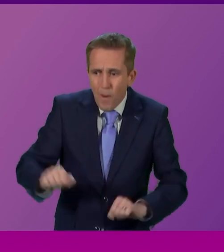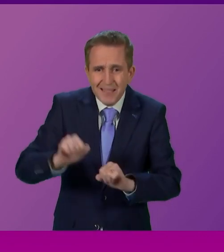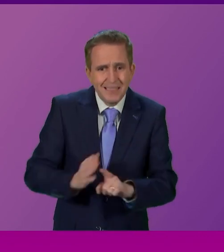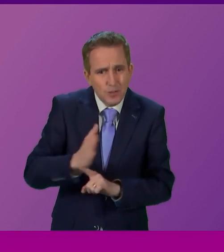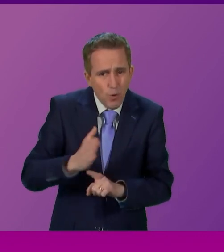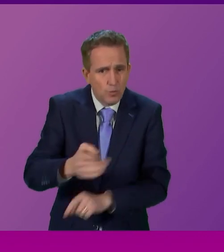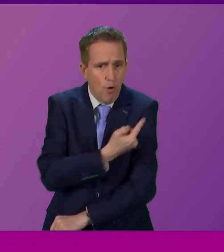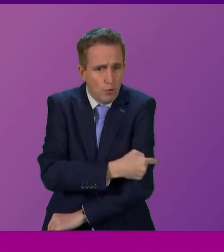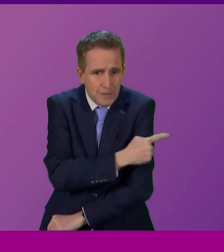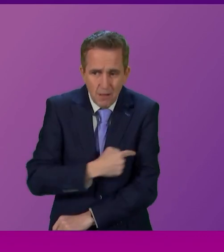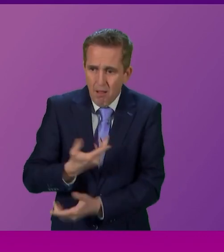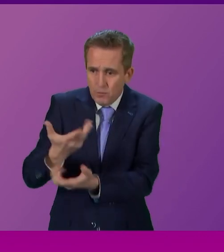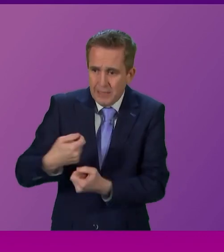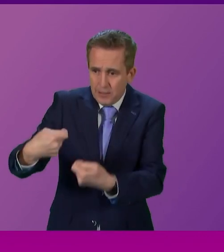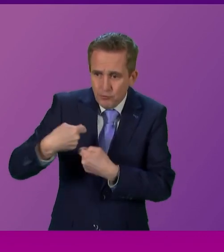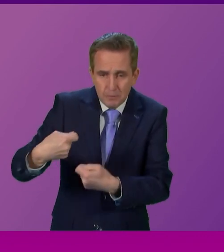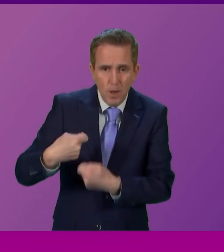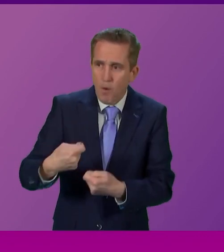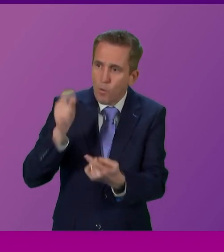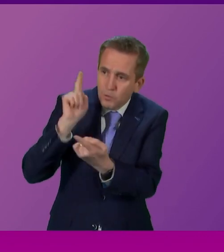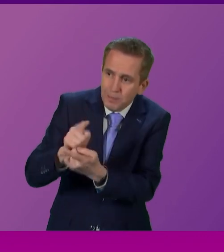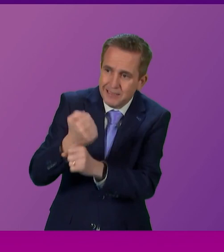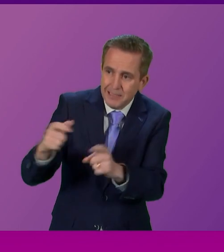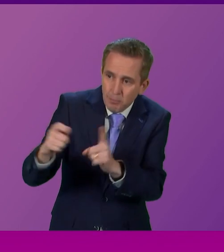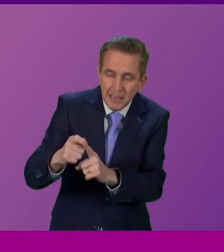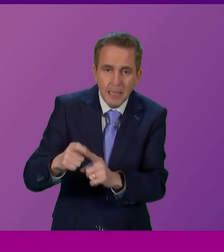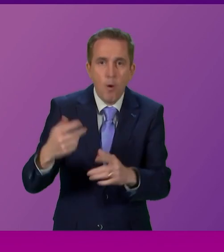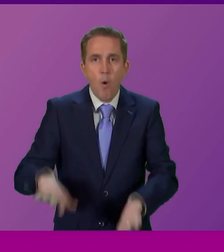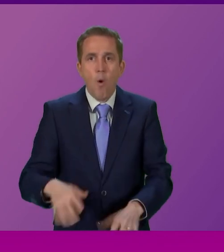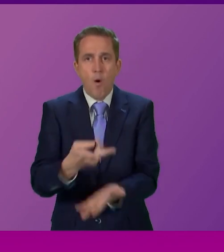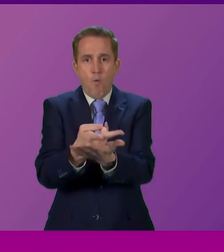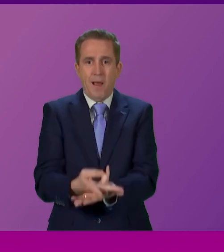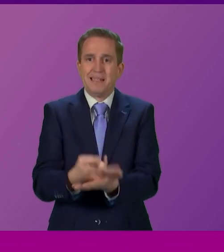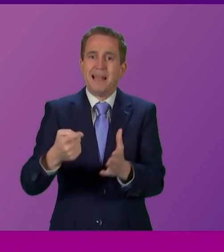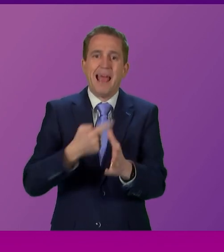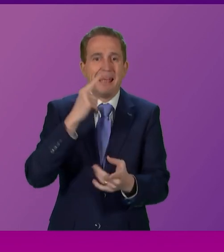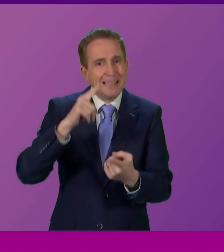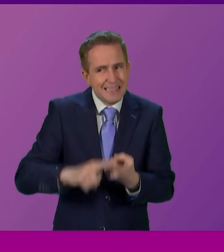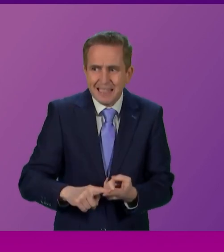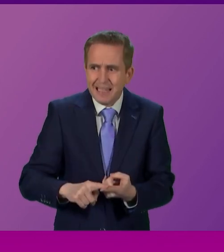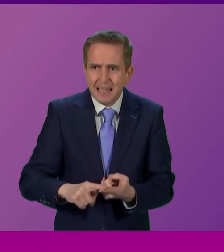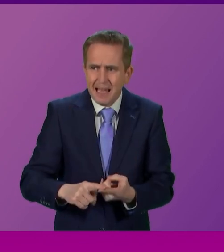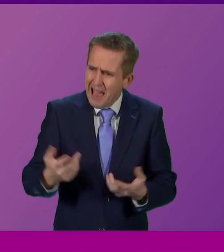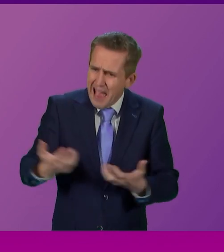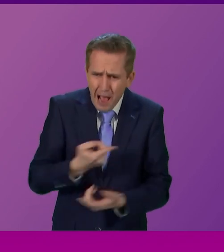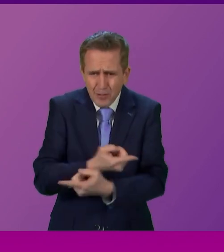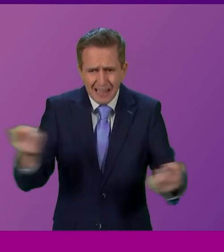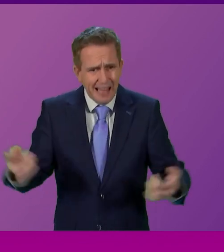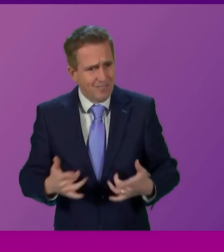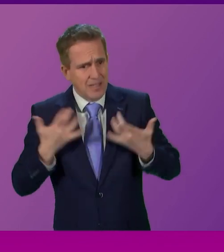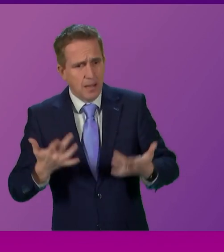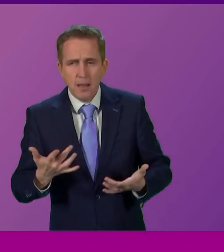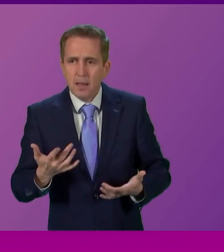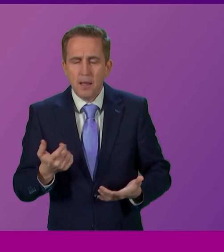treatment, struggling to see their GP or lying on a hospital trolley in A&E? I have found